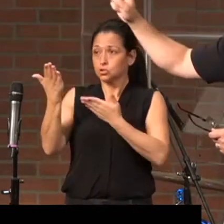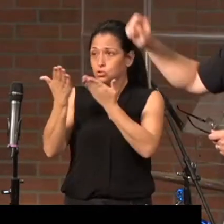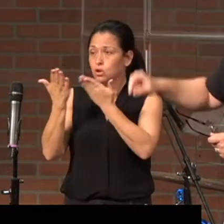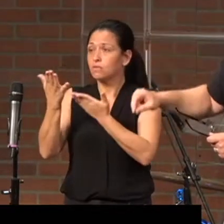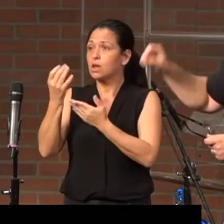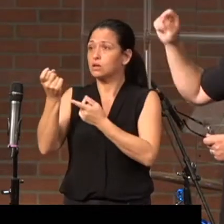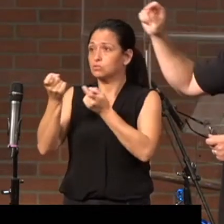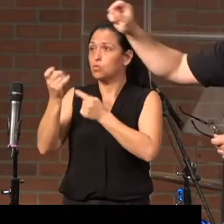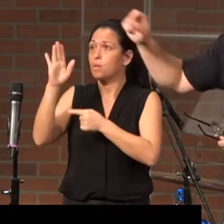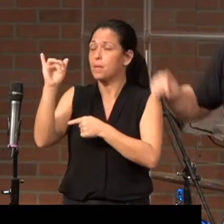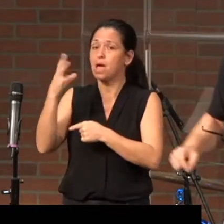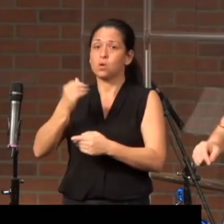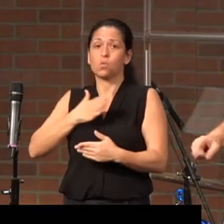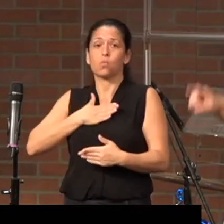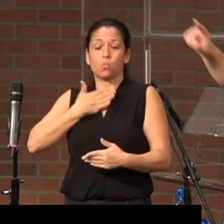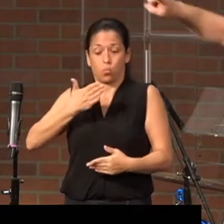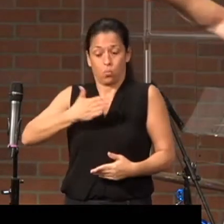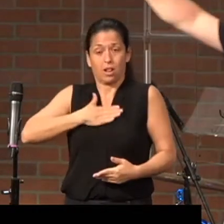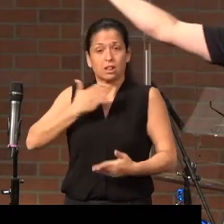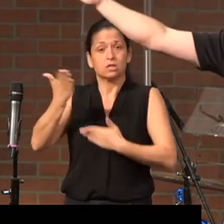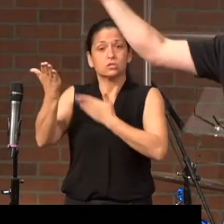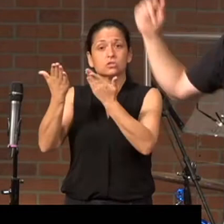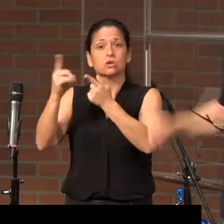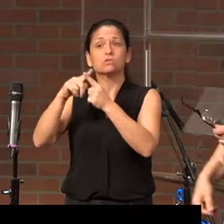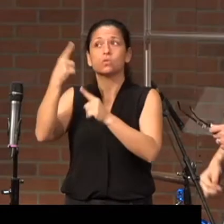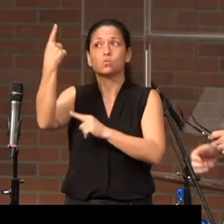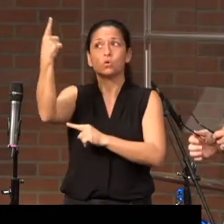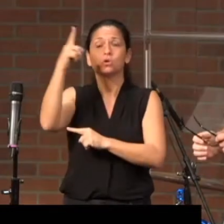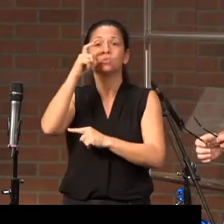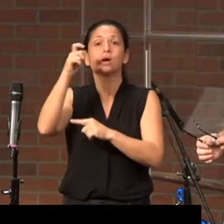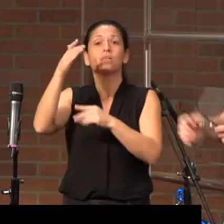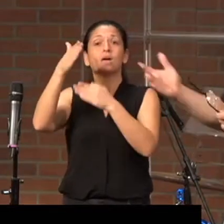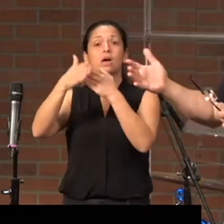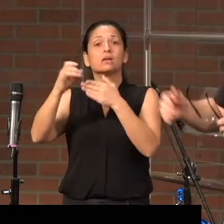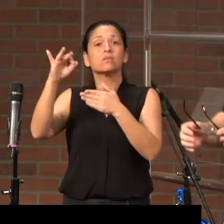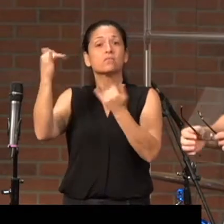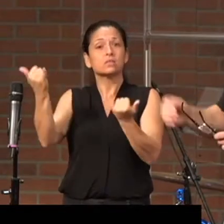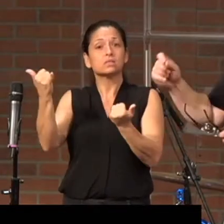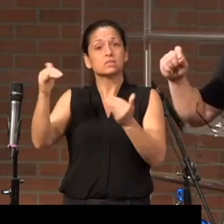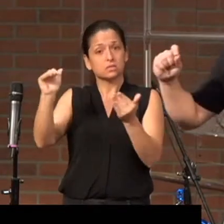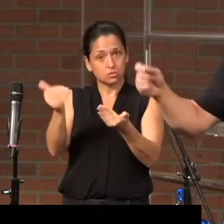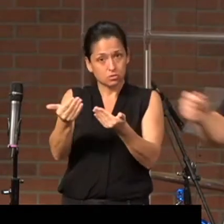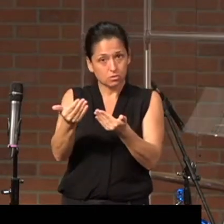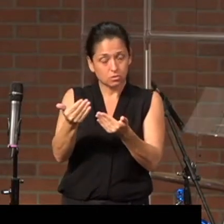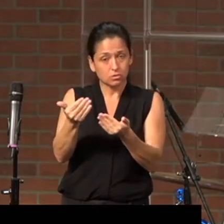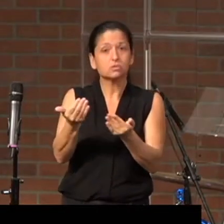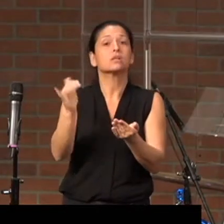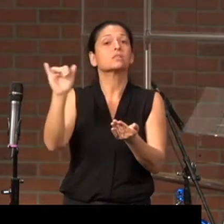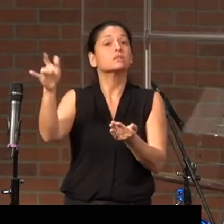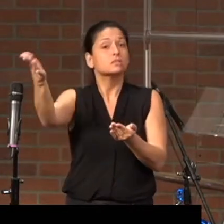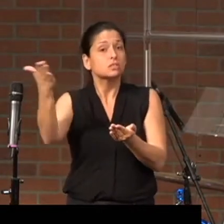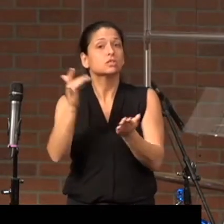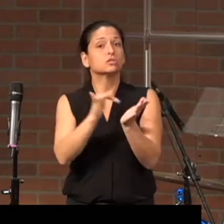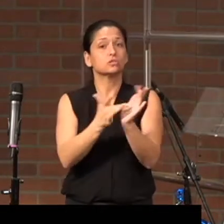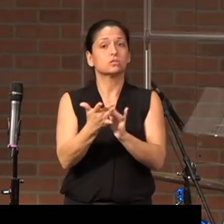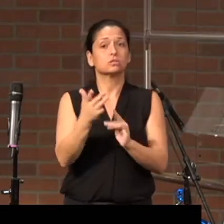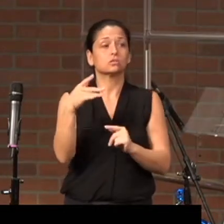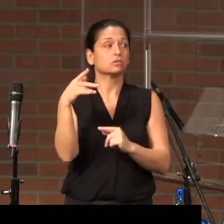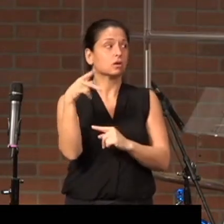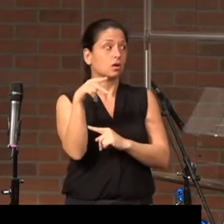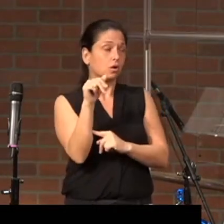controlled by, and willingly serve the one who's at the end of this little introduction, Jesus. Paul,